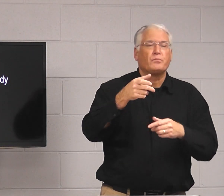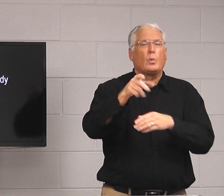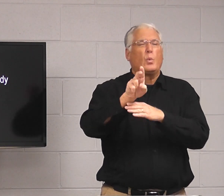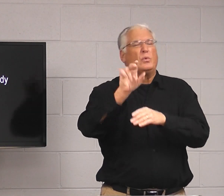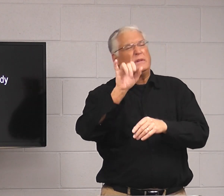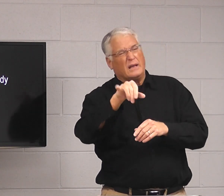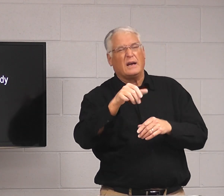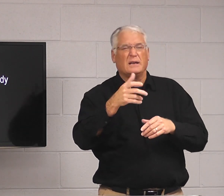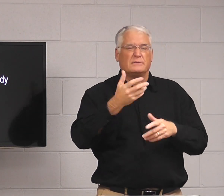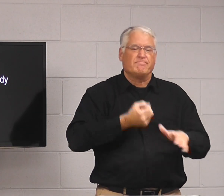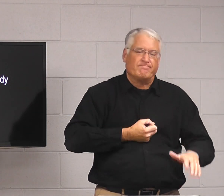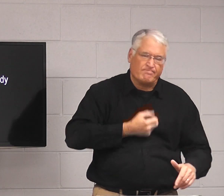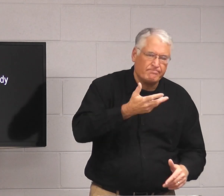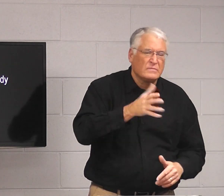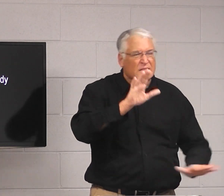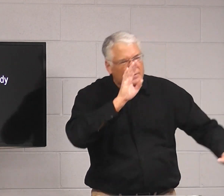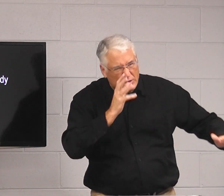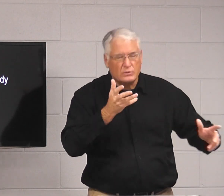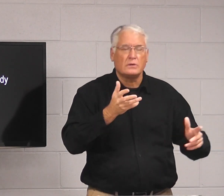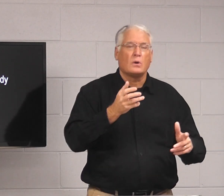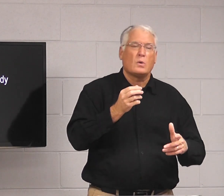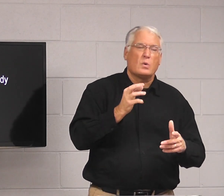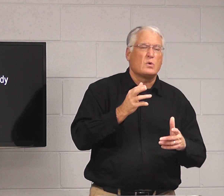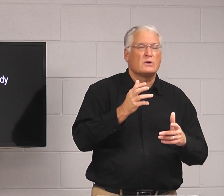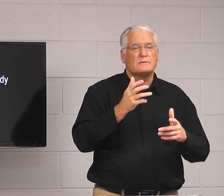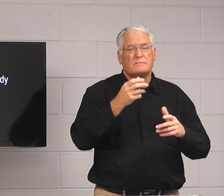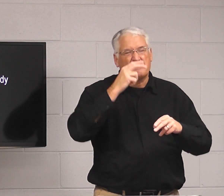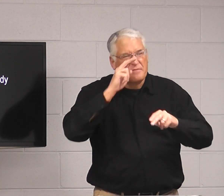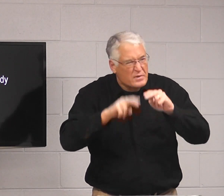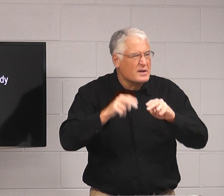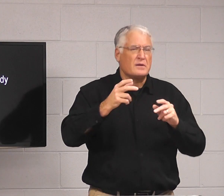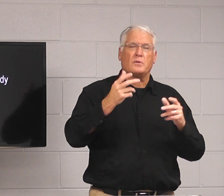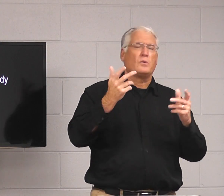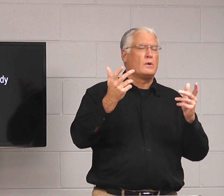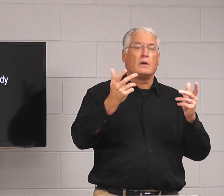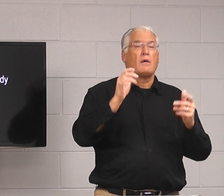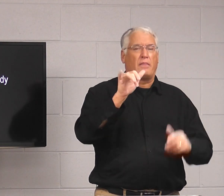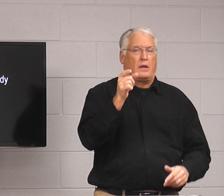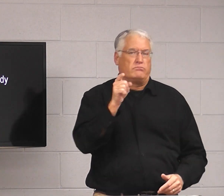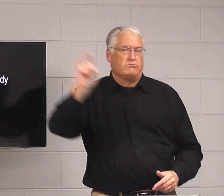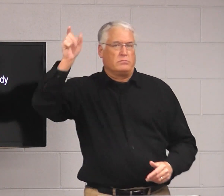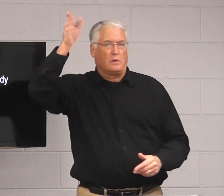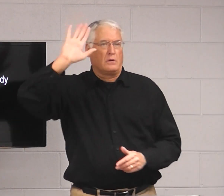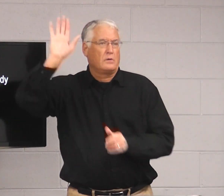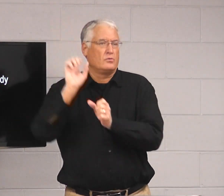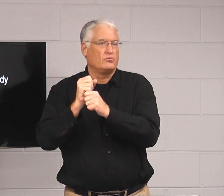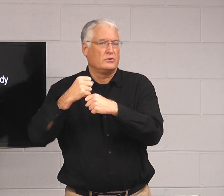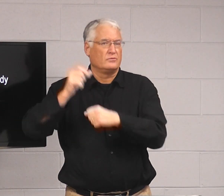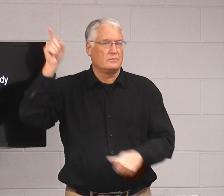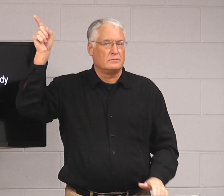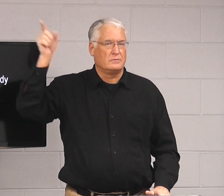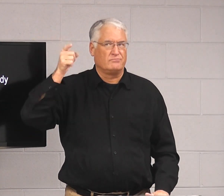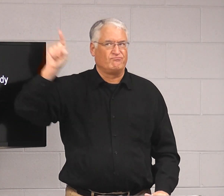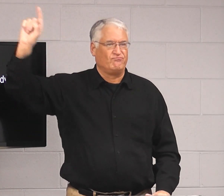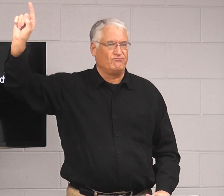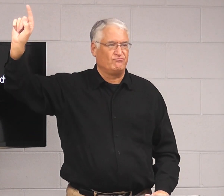perfectly. But if you use that in a filthy manner to make fun of someone, then that's offensive to God's creation.